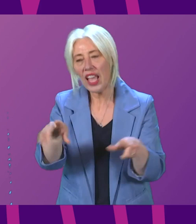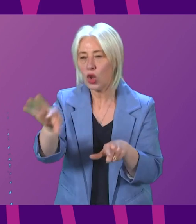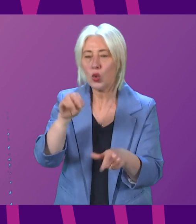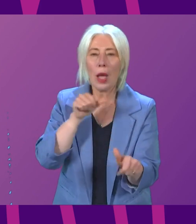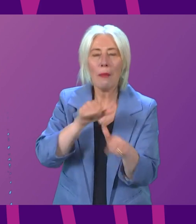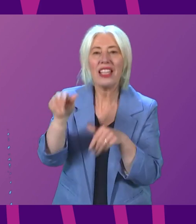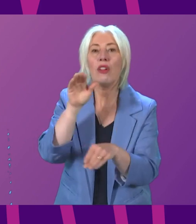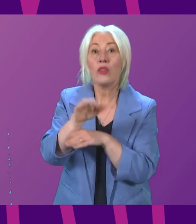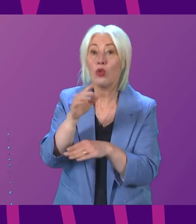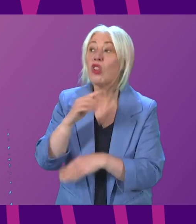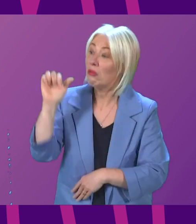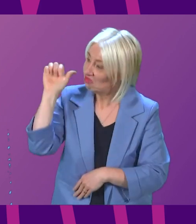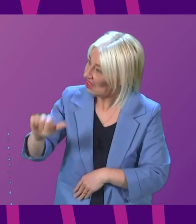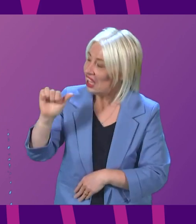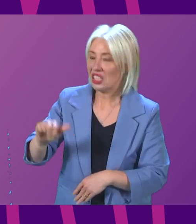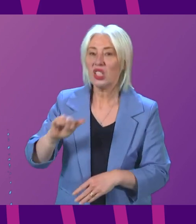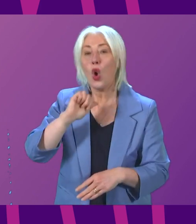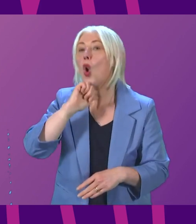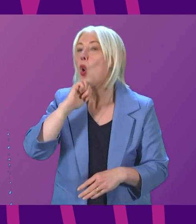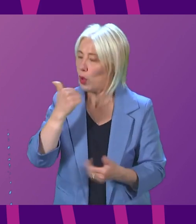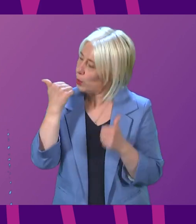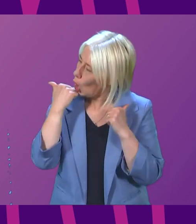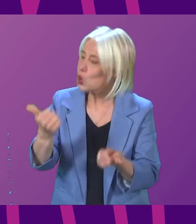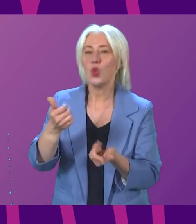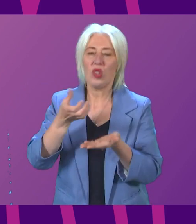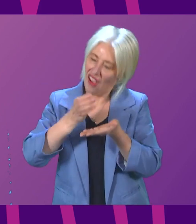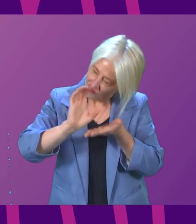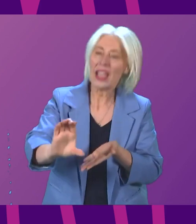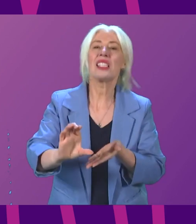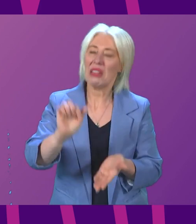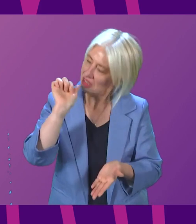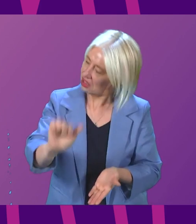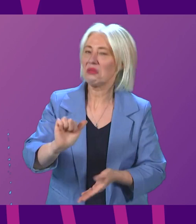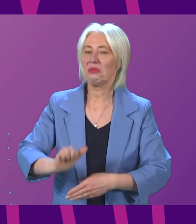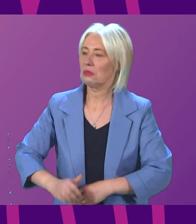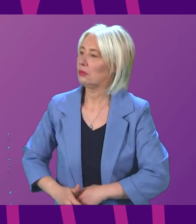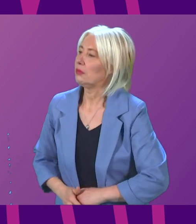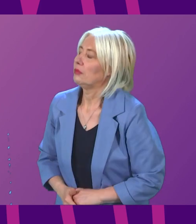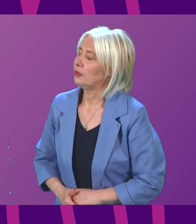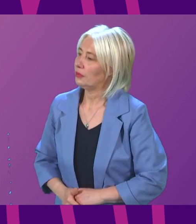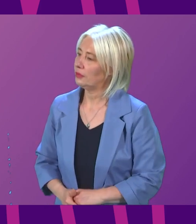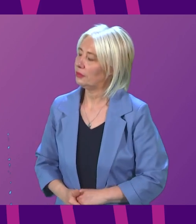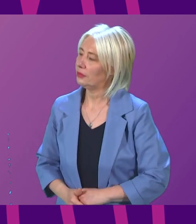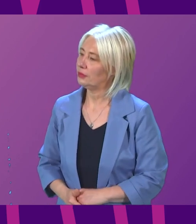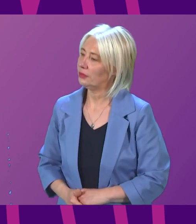future, yes, is and will be a really good investment. God bless you.